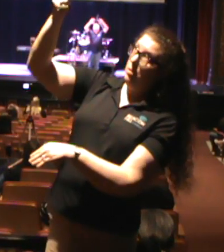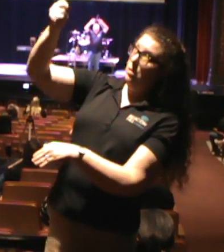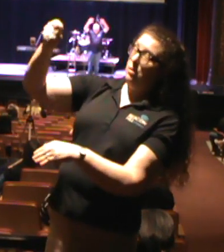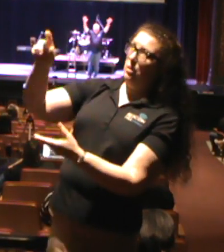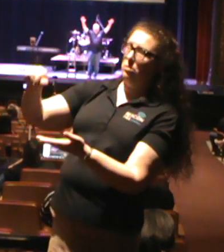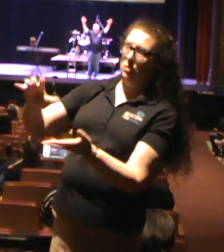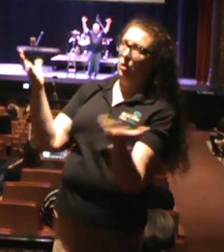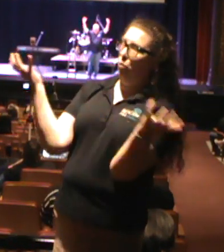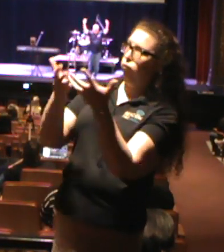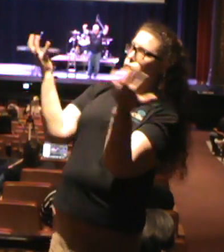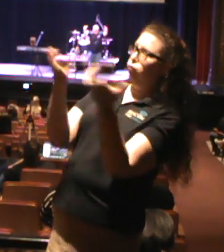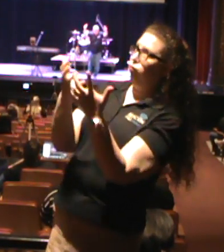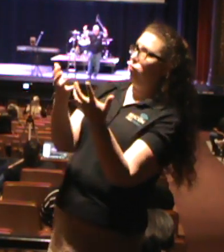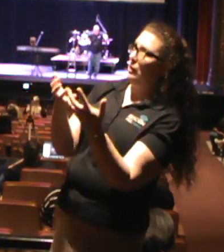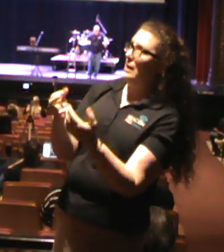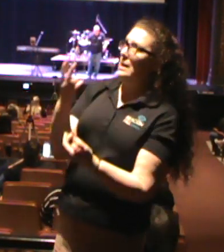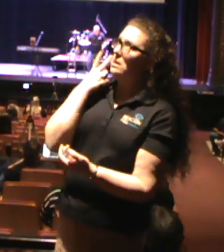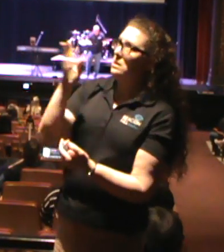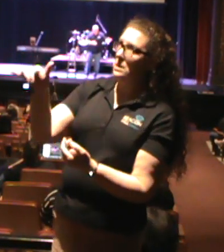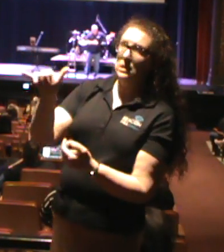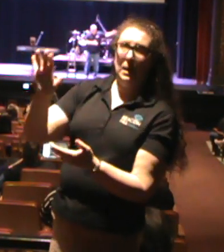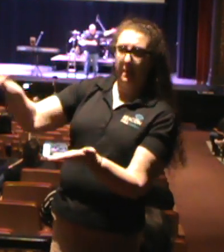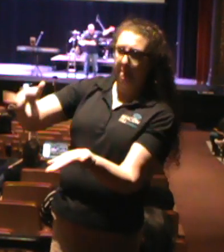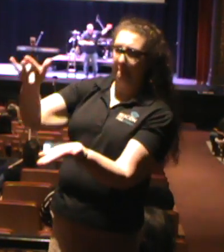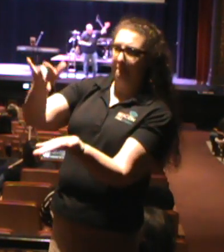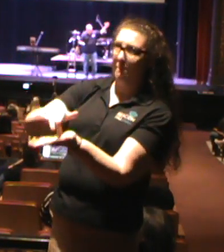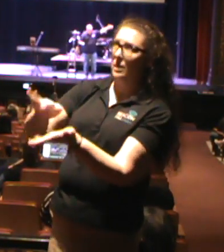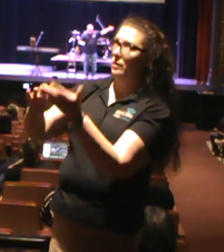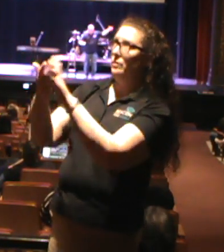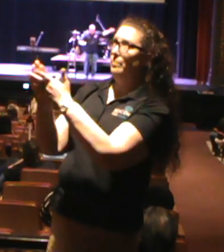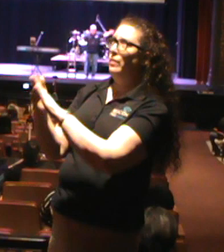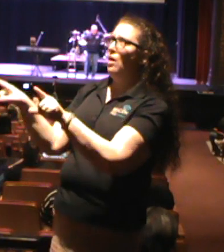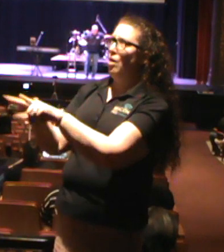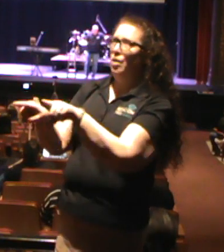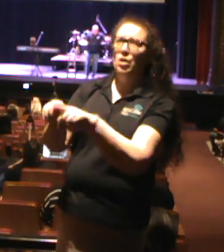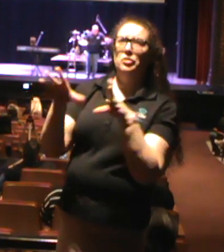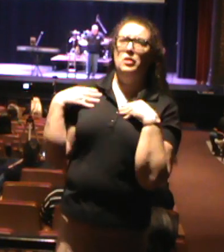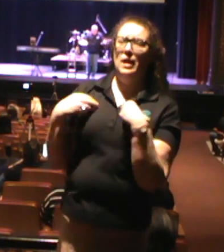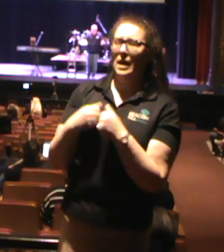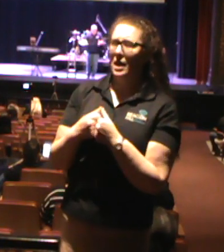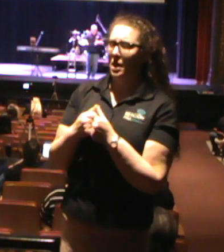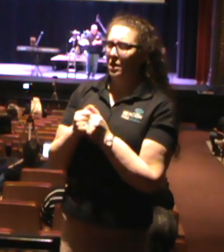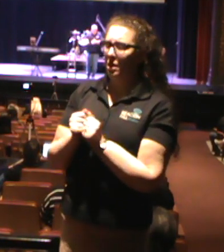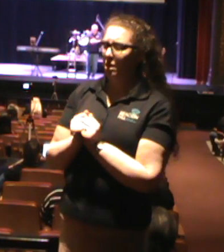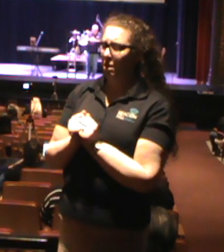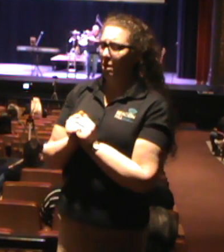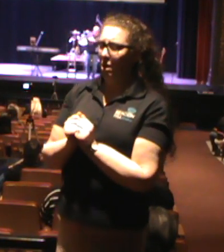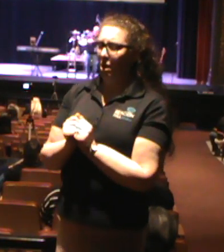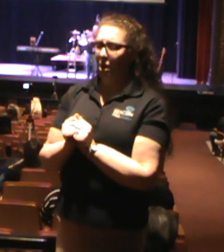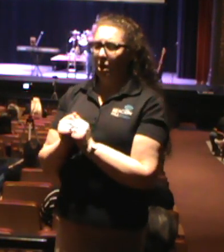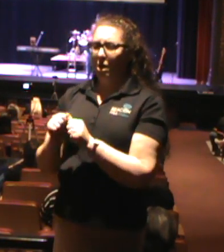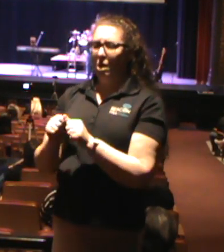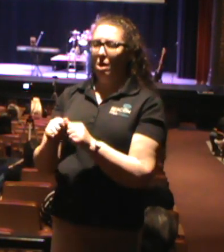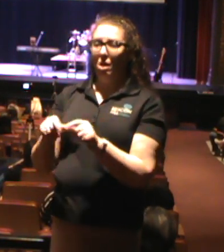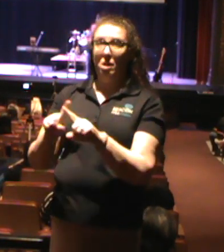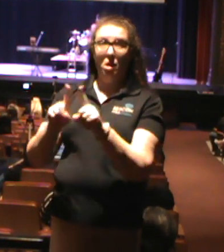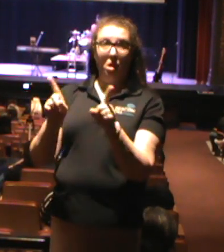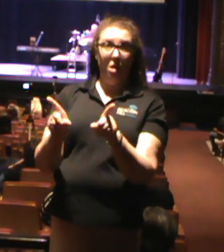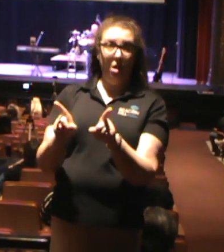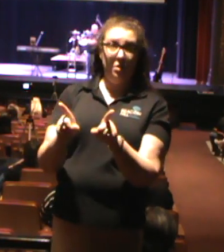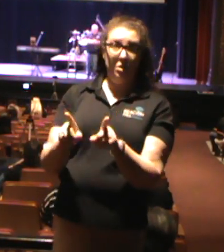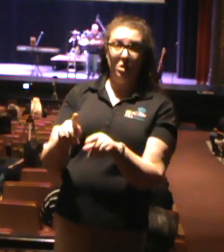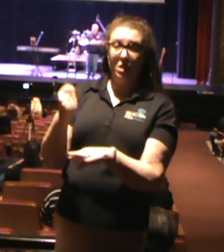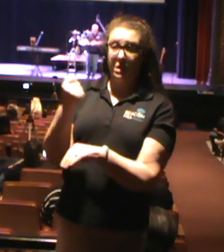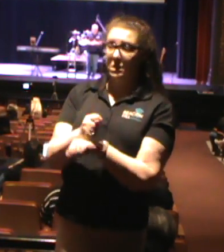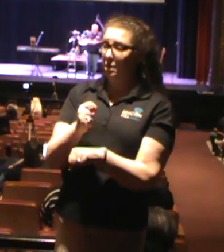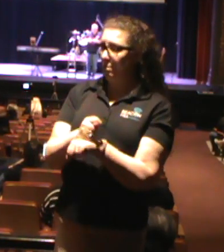just figure in the middle of town. They also had another popular temple town in honor of Asclepius, which I don't know